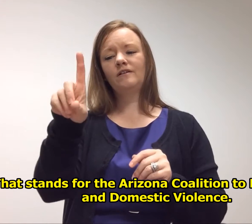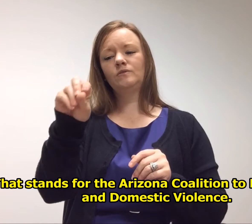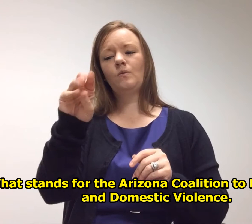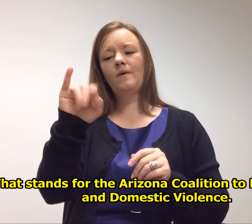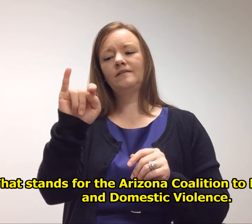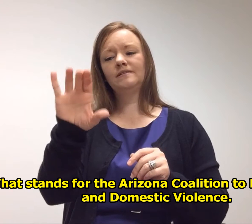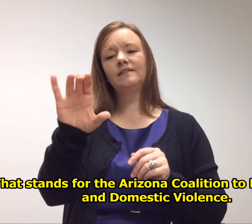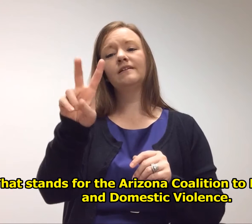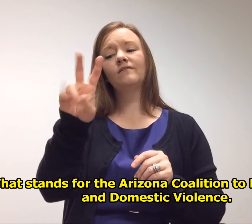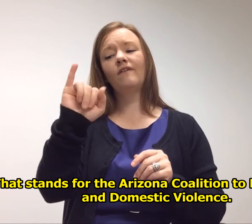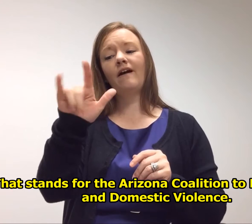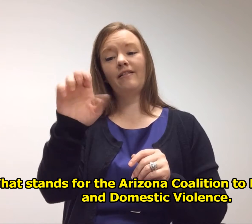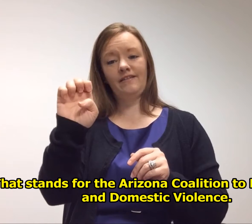and Domestic Violence.